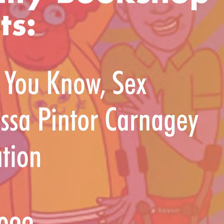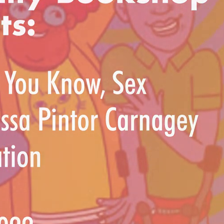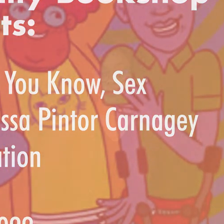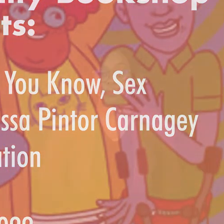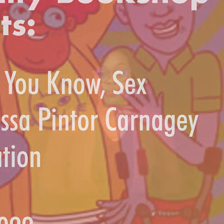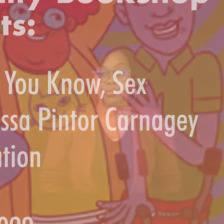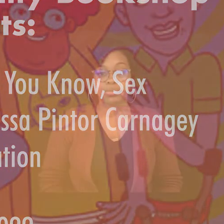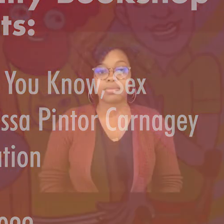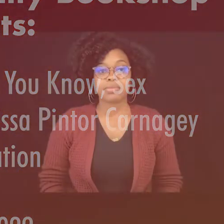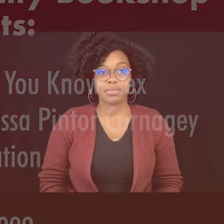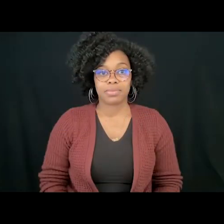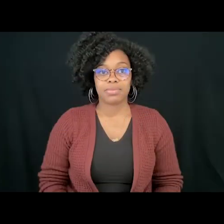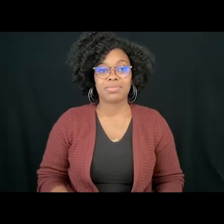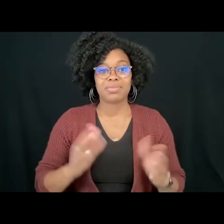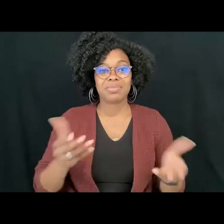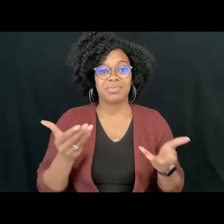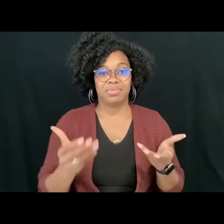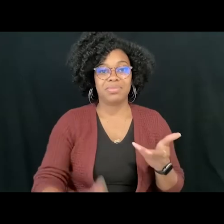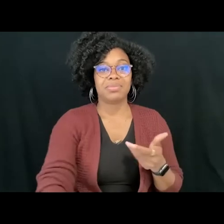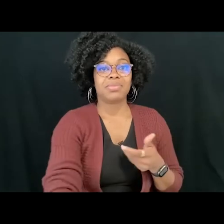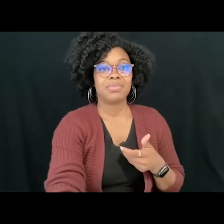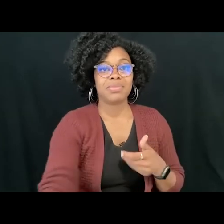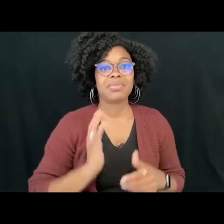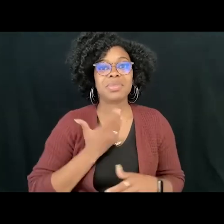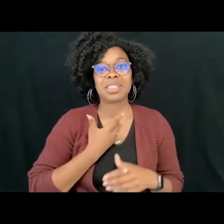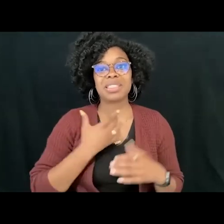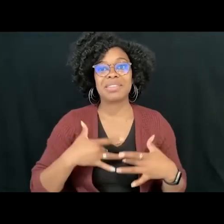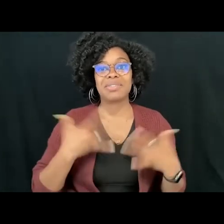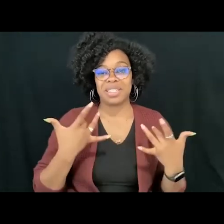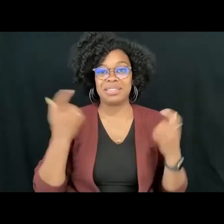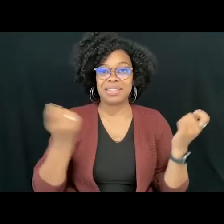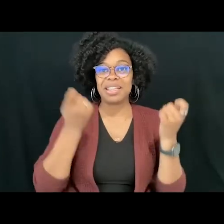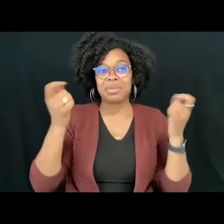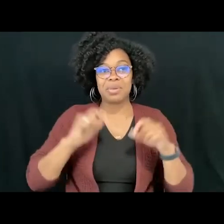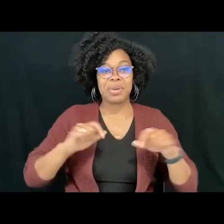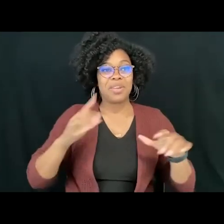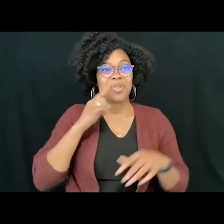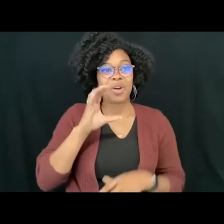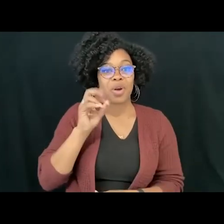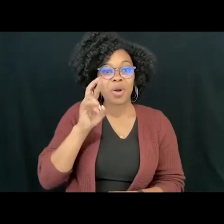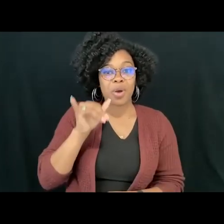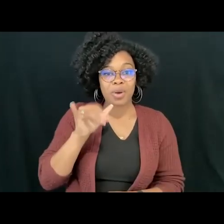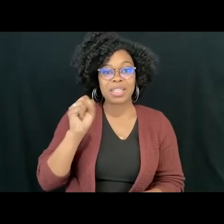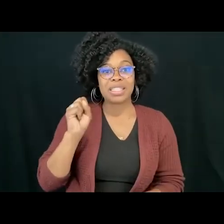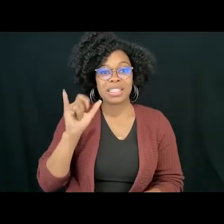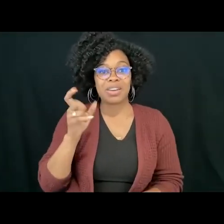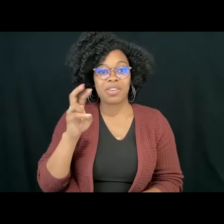Welcome to our event celebrating the release of Corey Silverberg and Fiona Smith's You Know Sex. We feel privileged